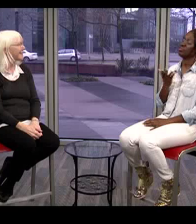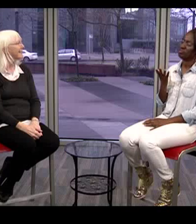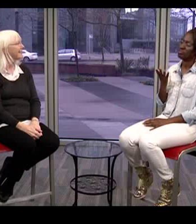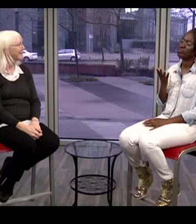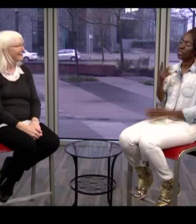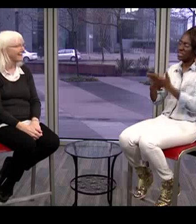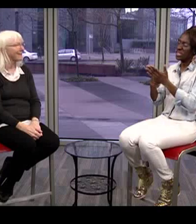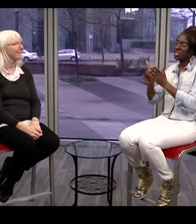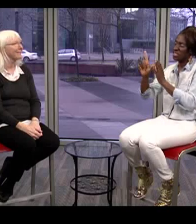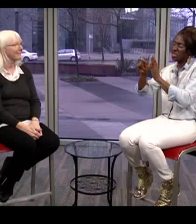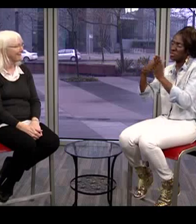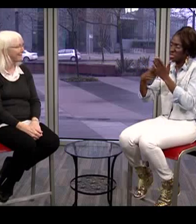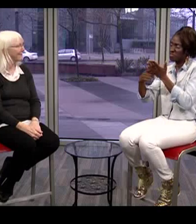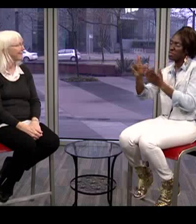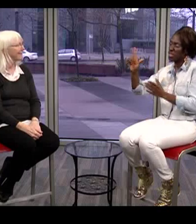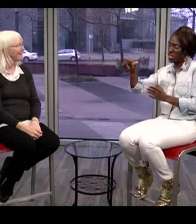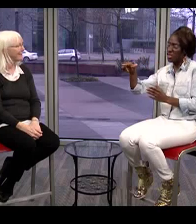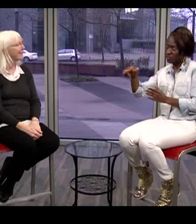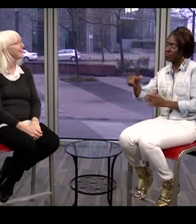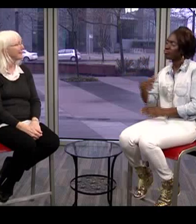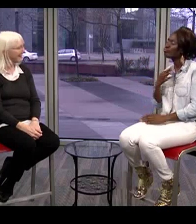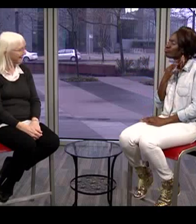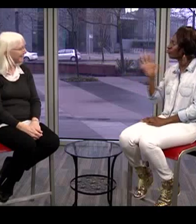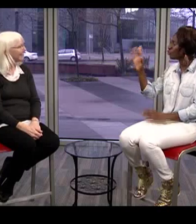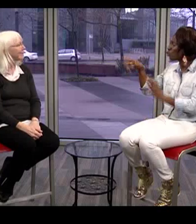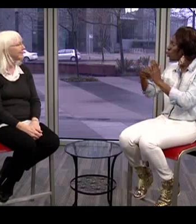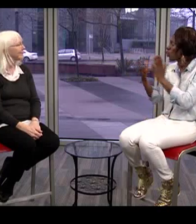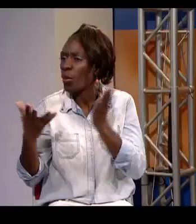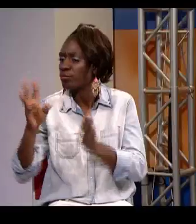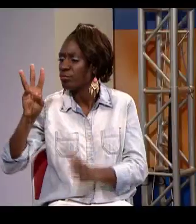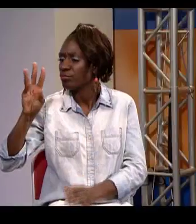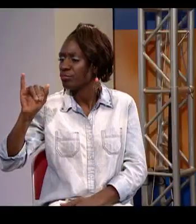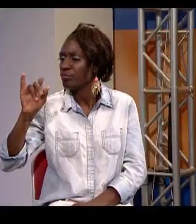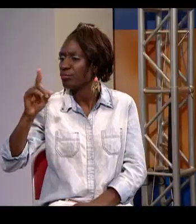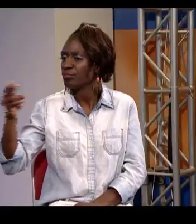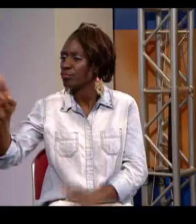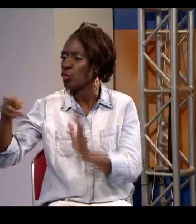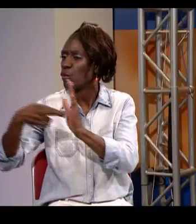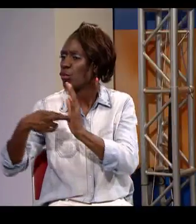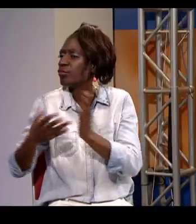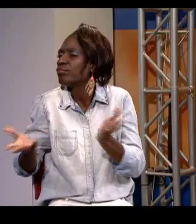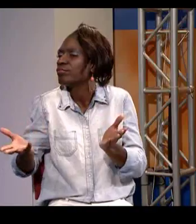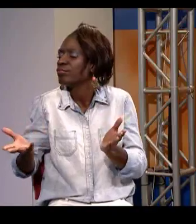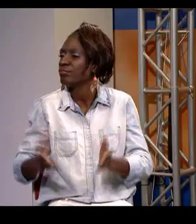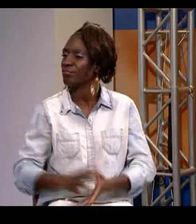interpreting and community interpreting. We can talk more about that later, though. Now, I'm just wondering, what is your role at WIDHH?